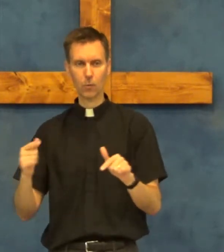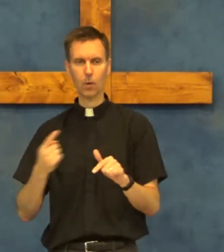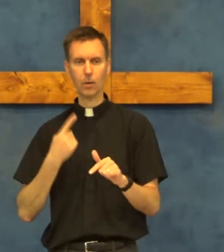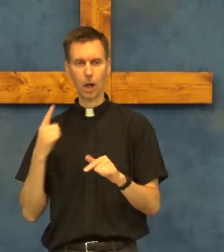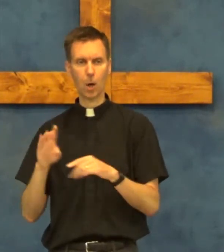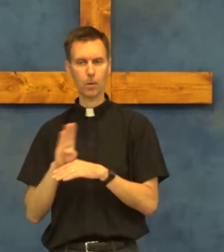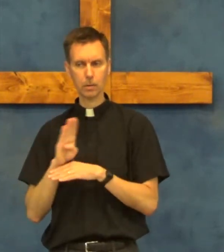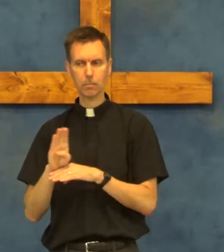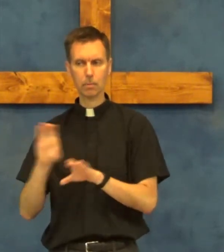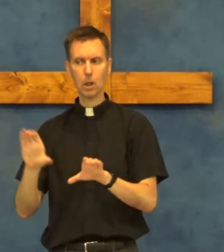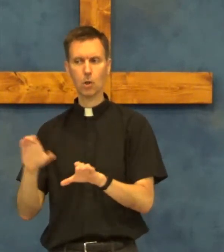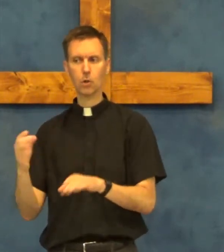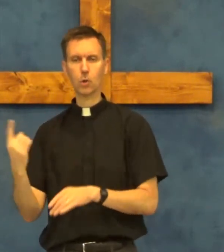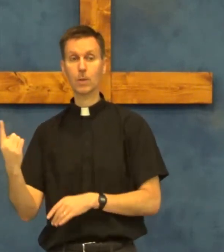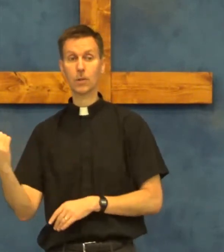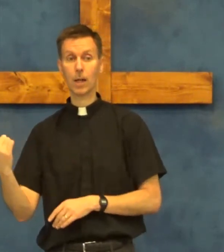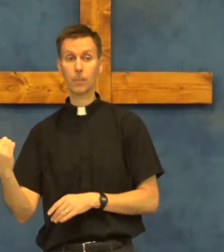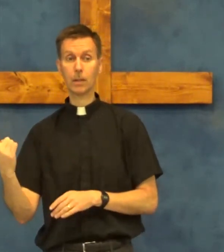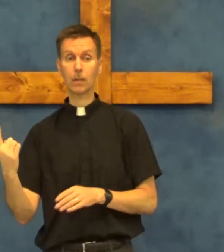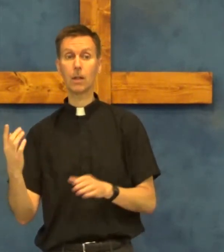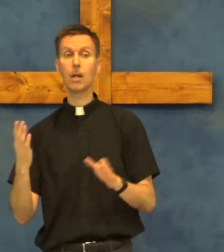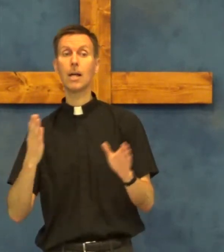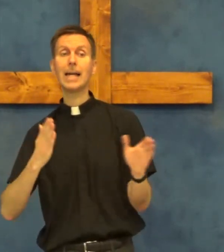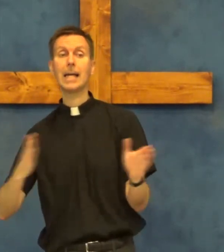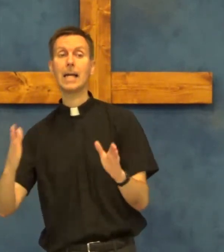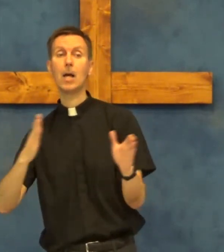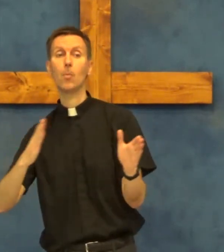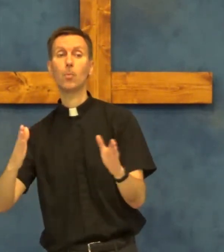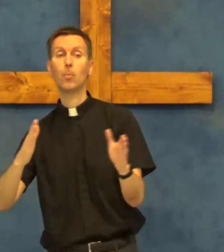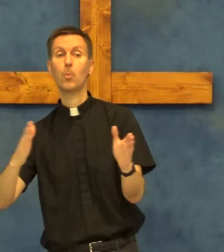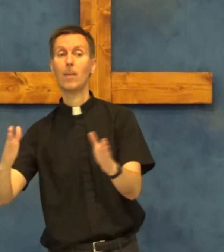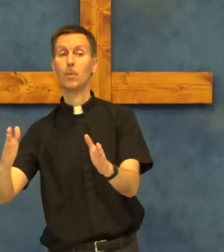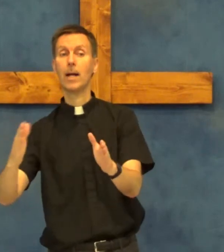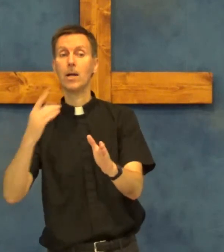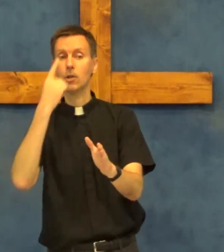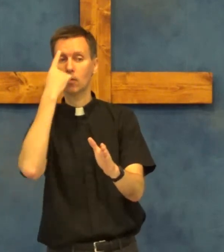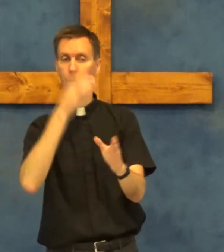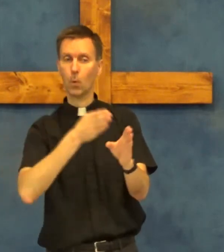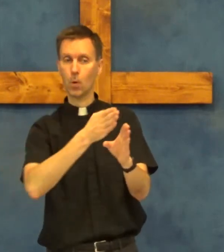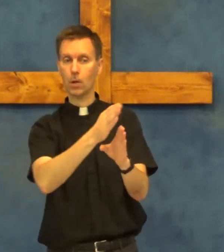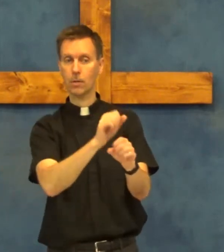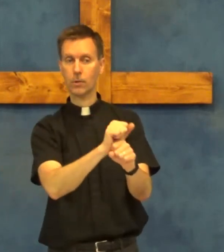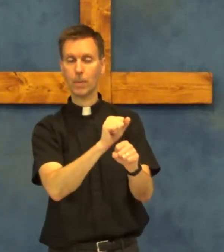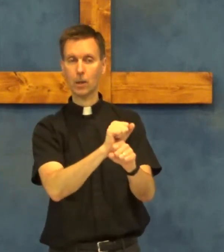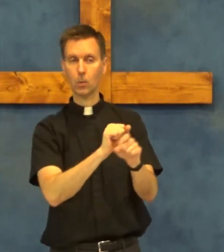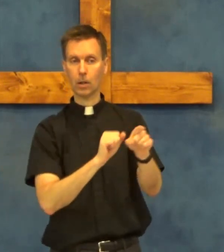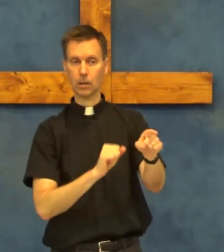forth always doing something preparation for the main work